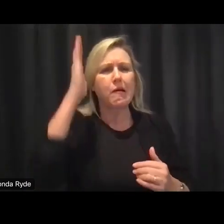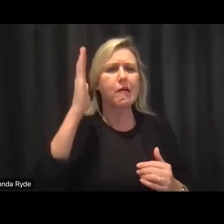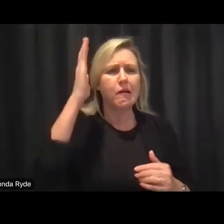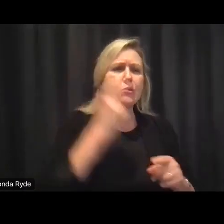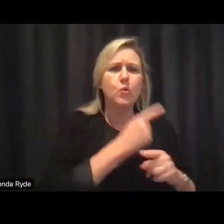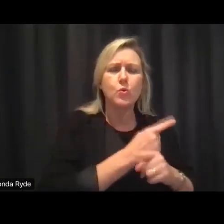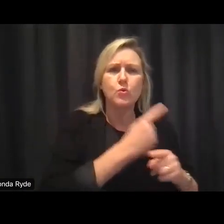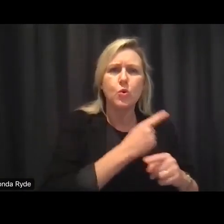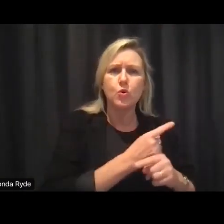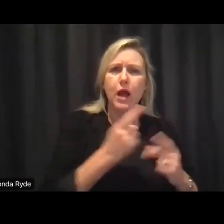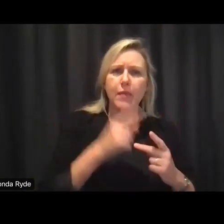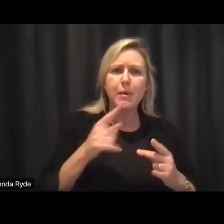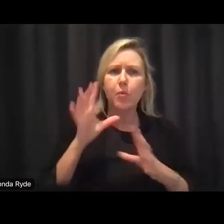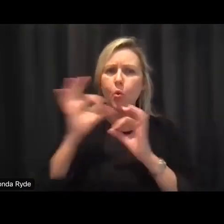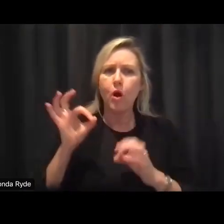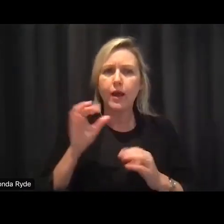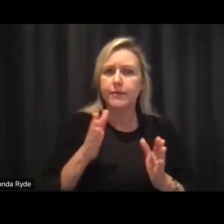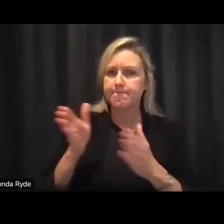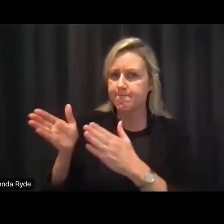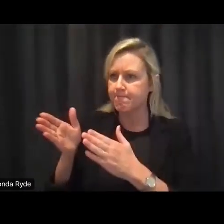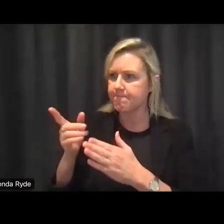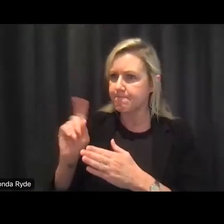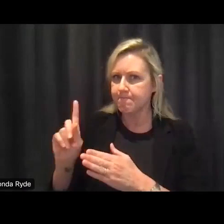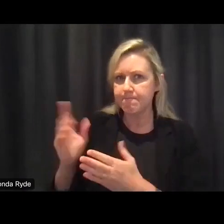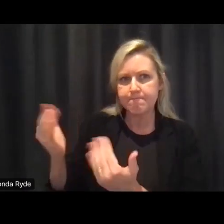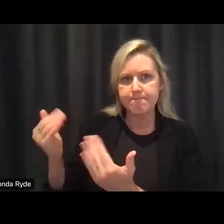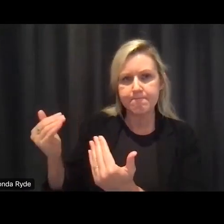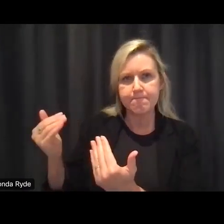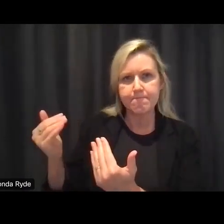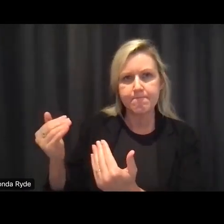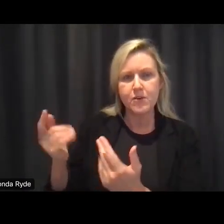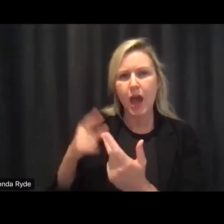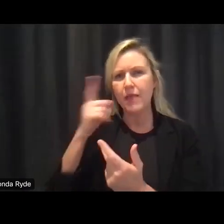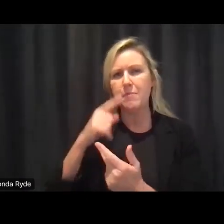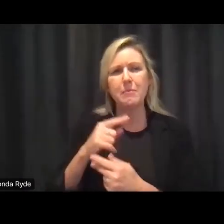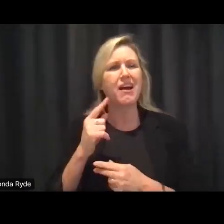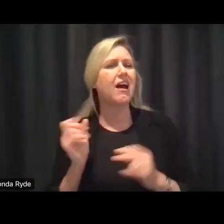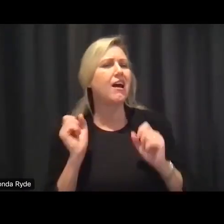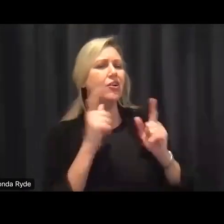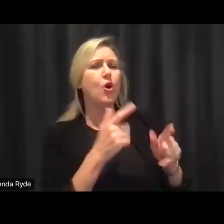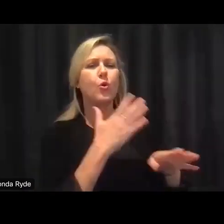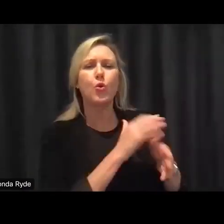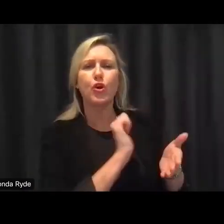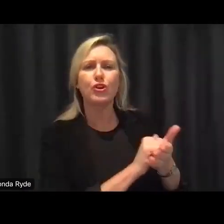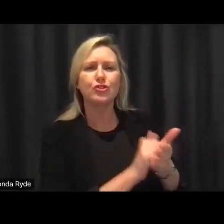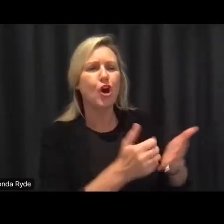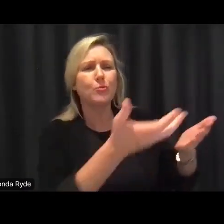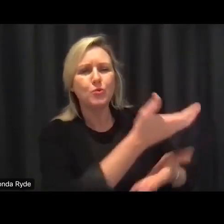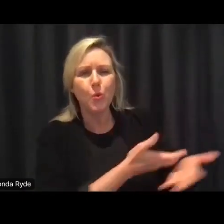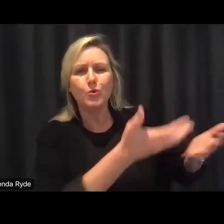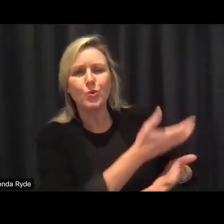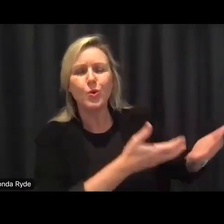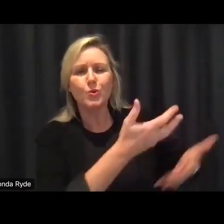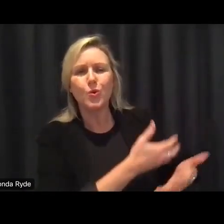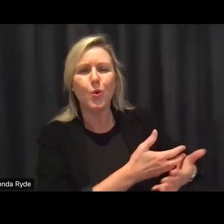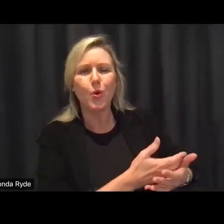reviews really want to hear from people who don't usually turn up to you know all of those workshops and round tables that we've all been to with the